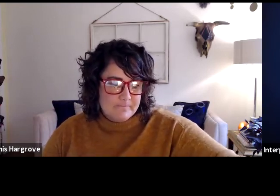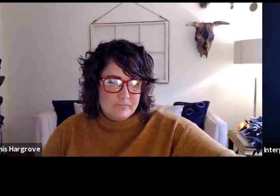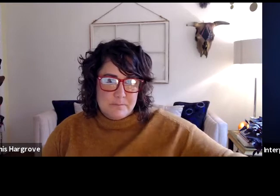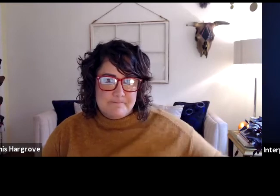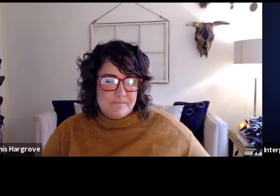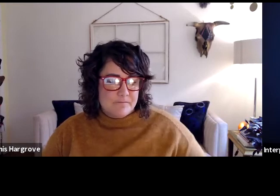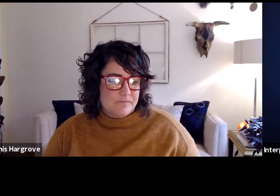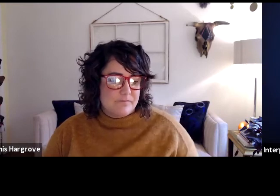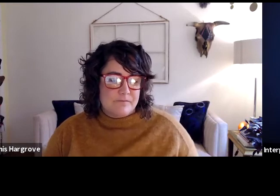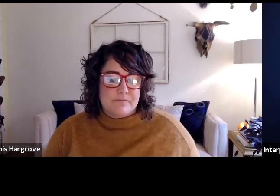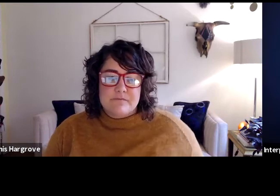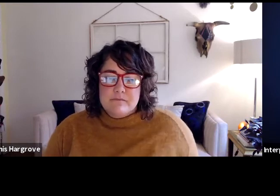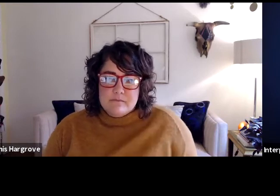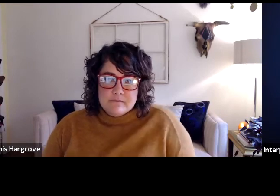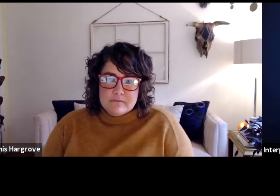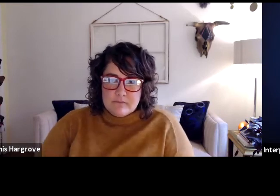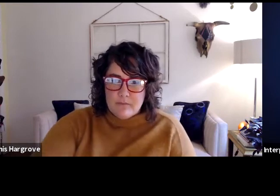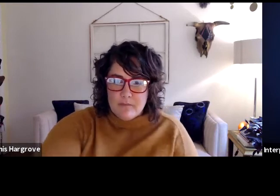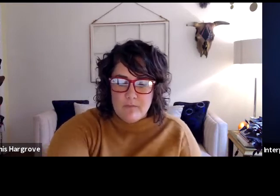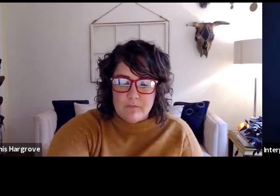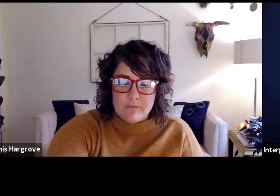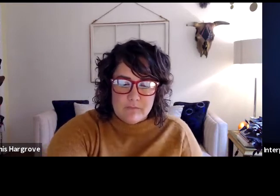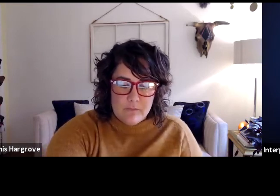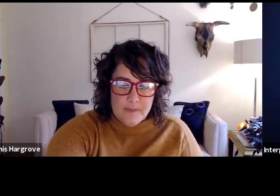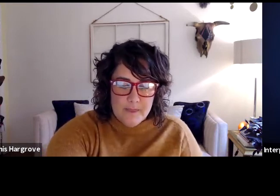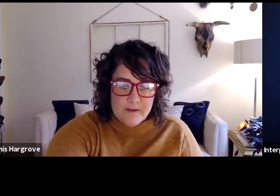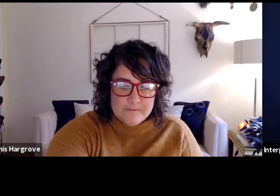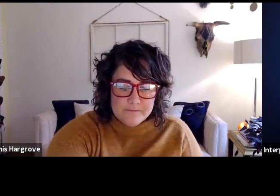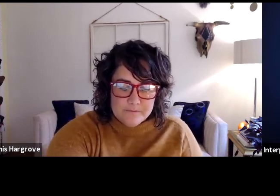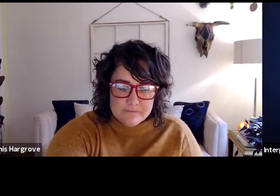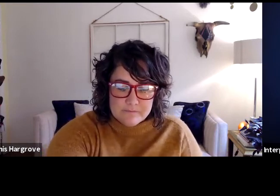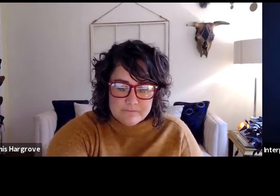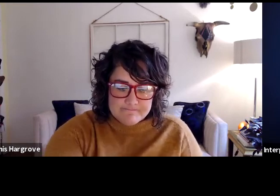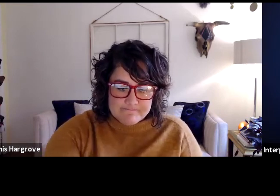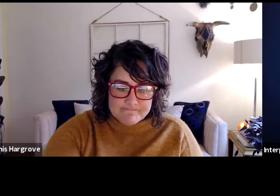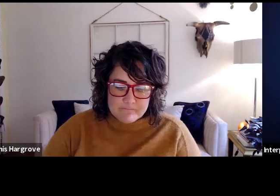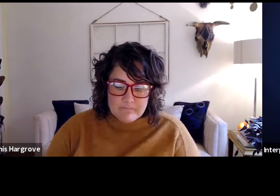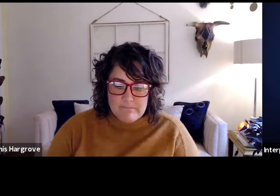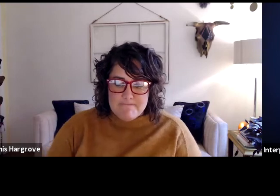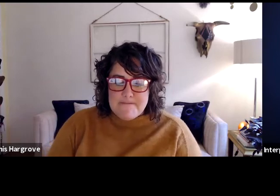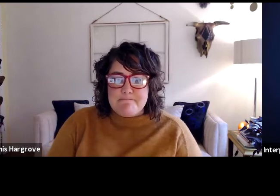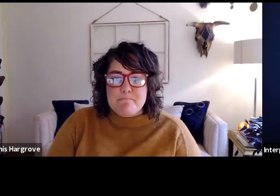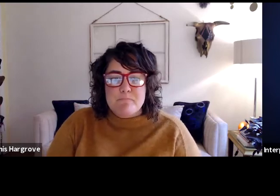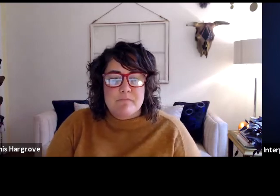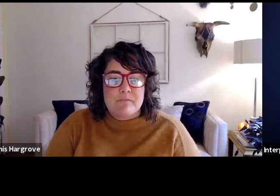getting anyone's germs or getting other people sick, being around a large group of people.